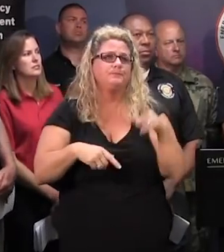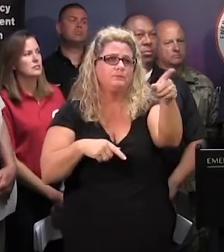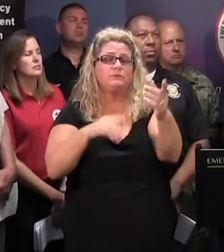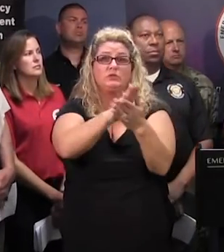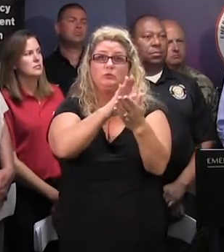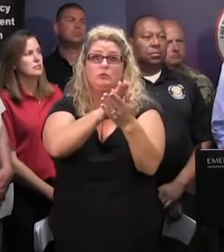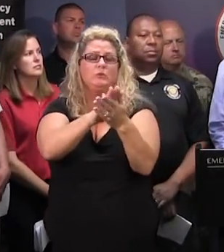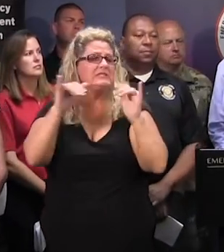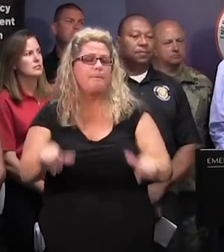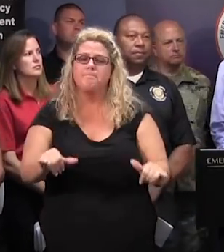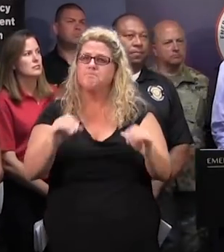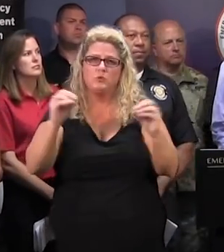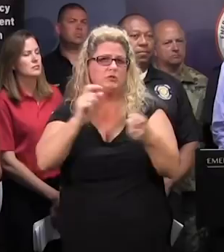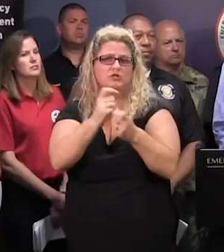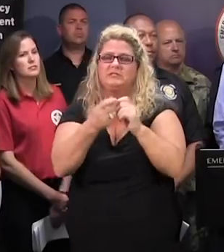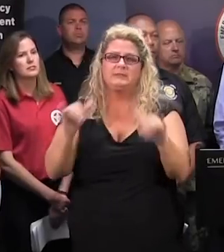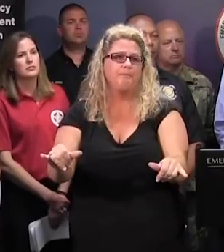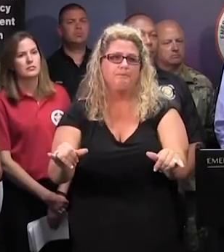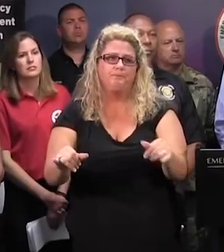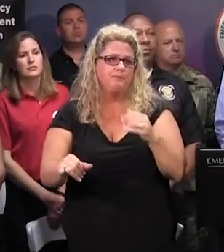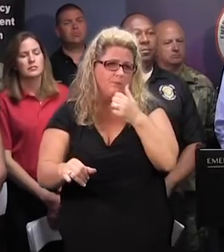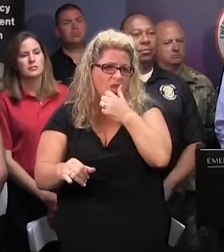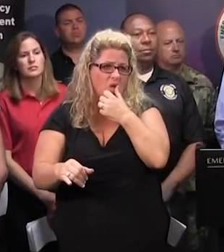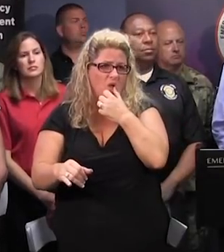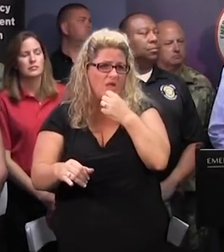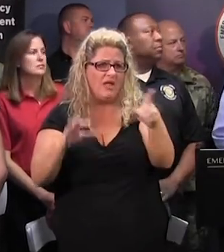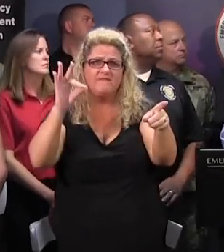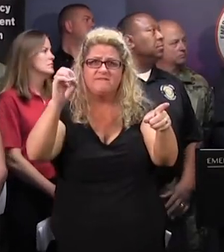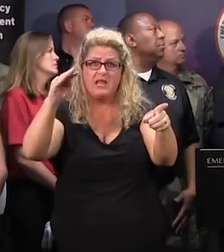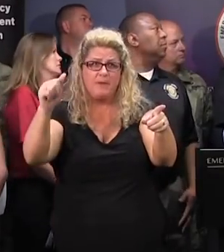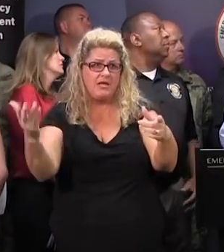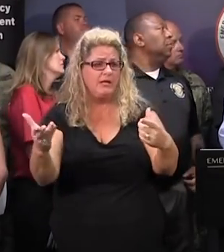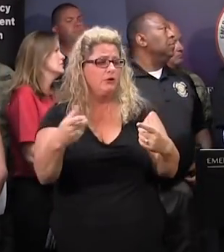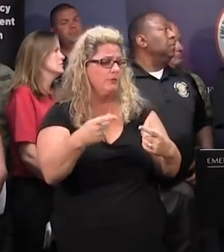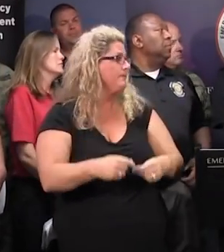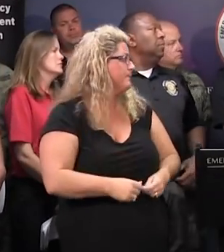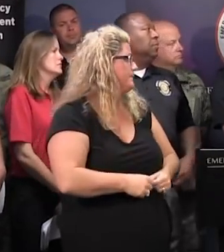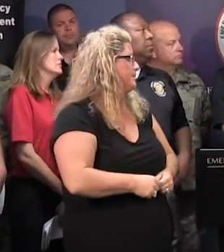as has been. Nothing's changed. Yes? I have a question for FEMA. Is she still around? She is.